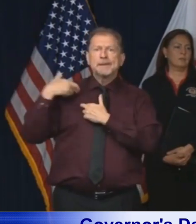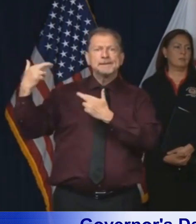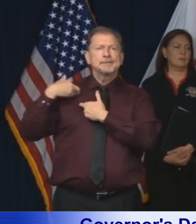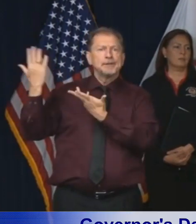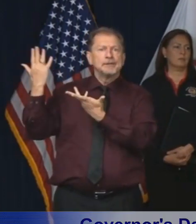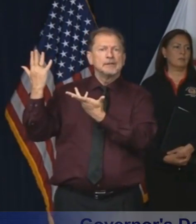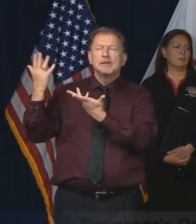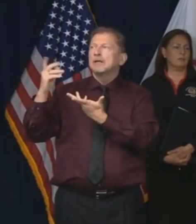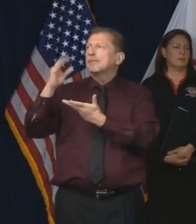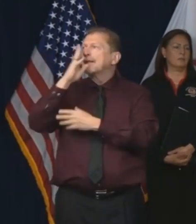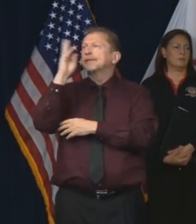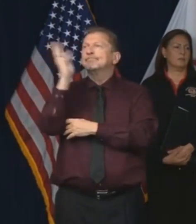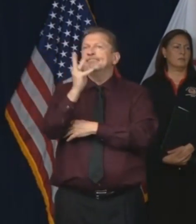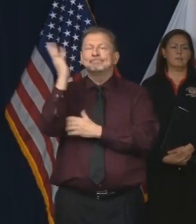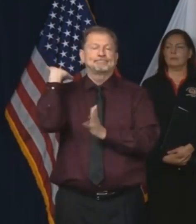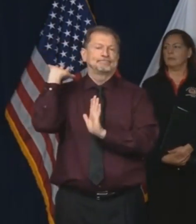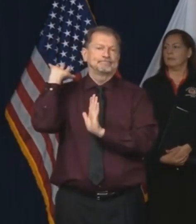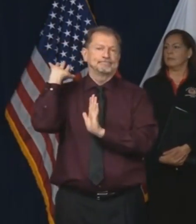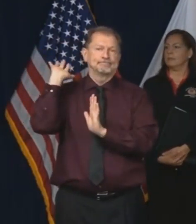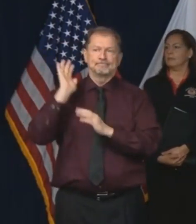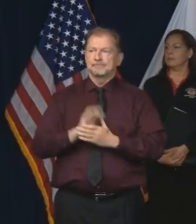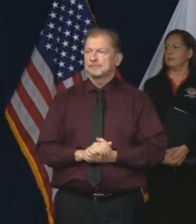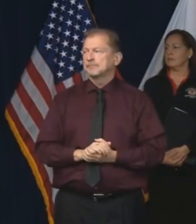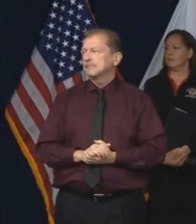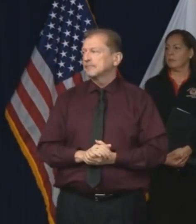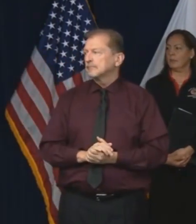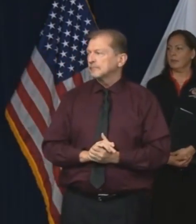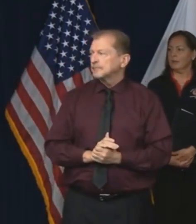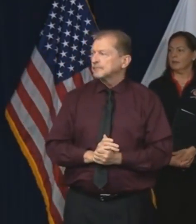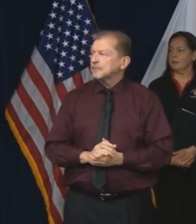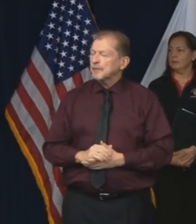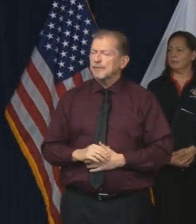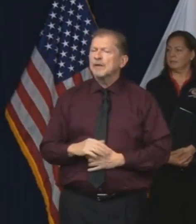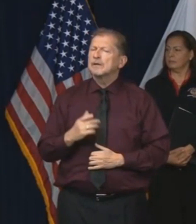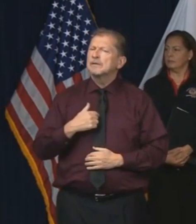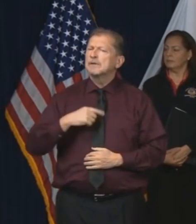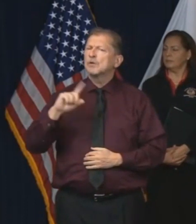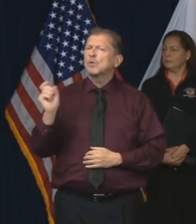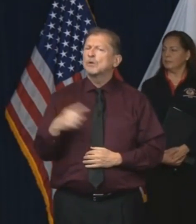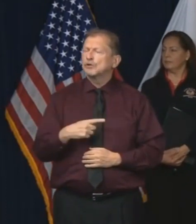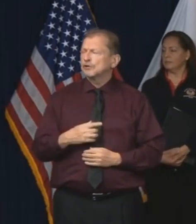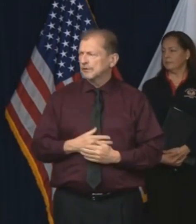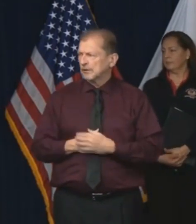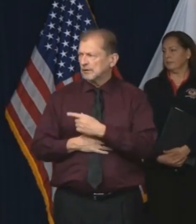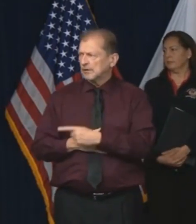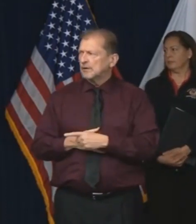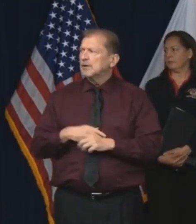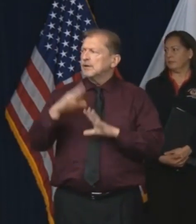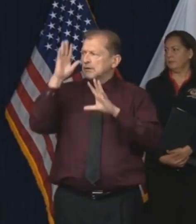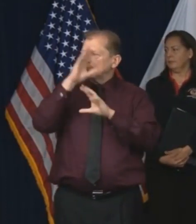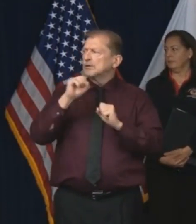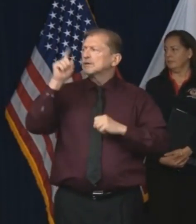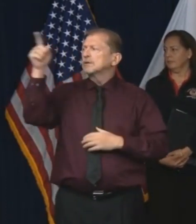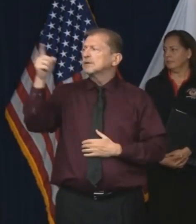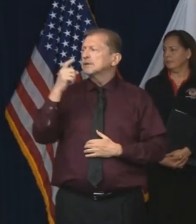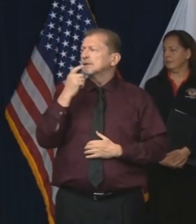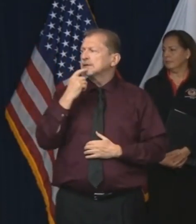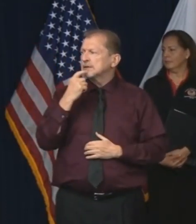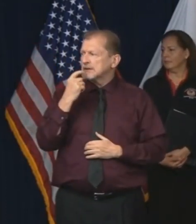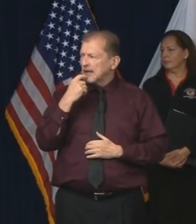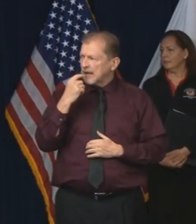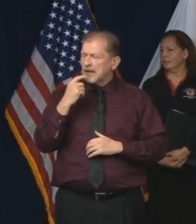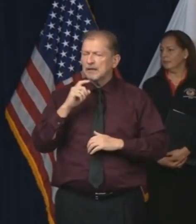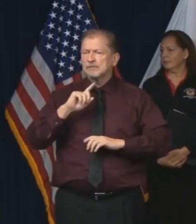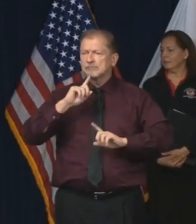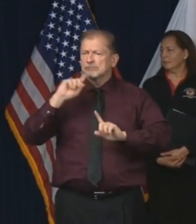of addressing this virus. Okay, and then some questions from reporters online. The president expanded the use of the DPA